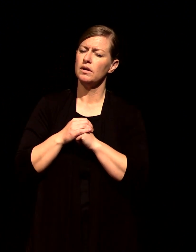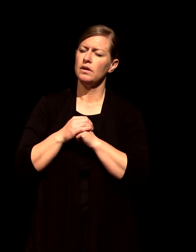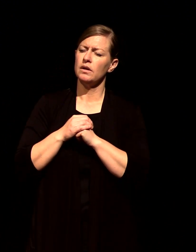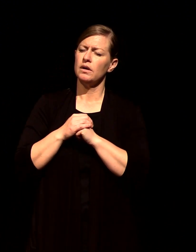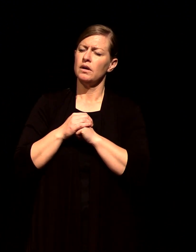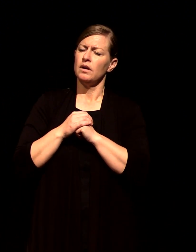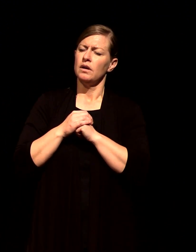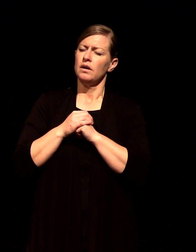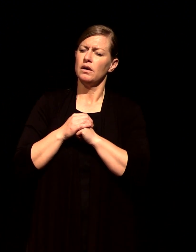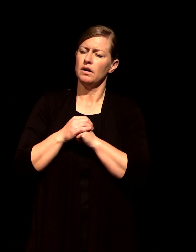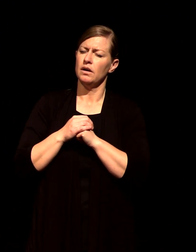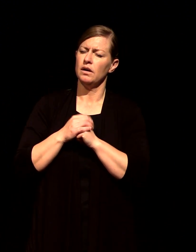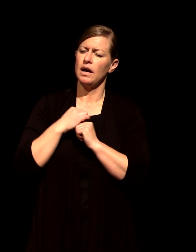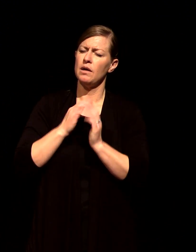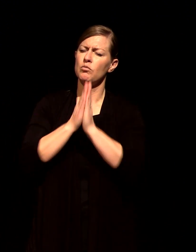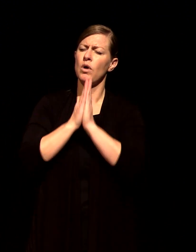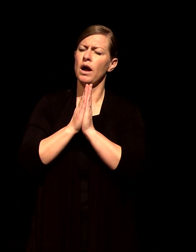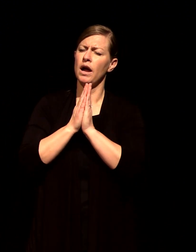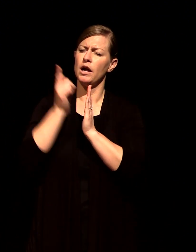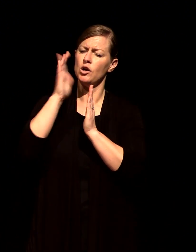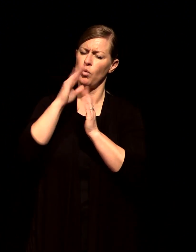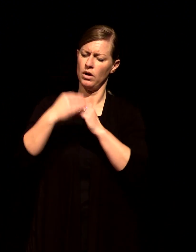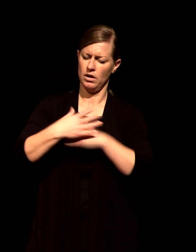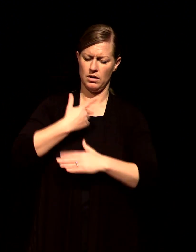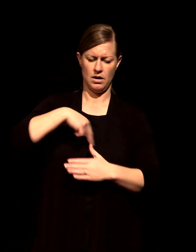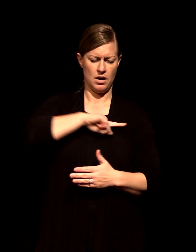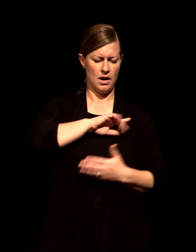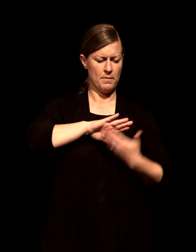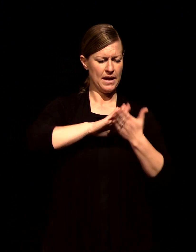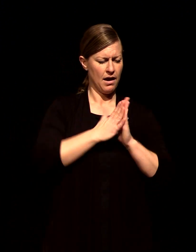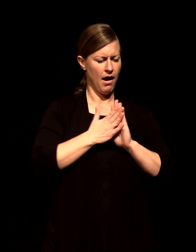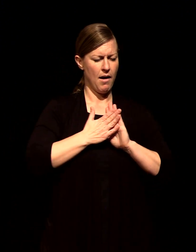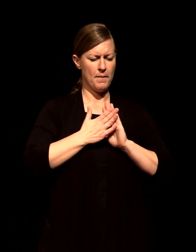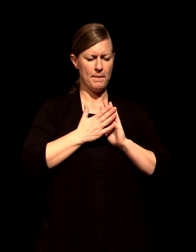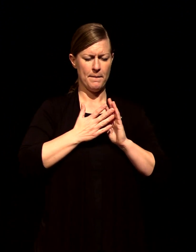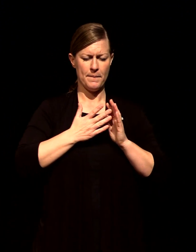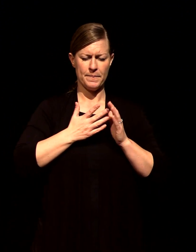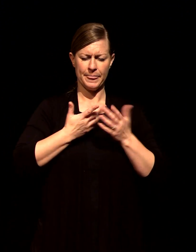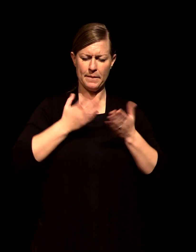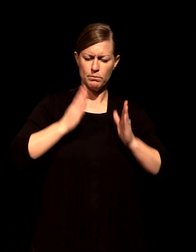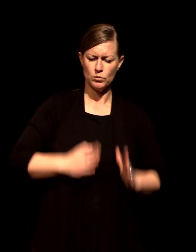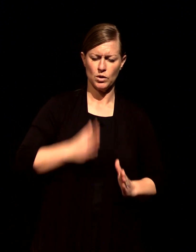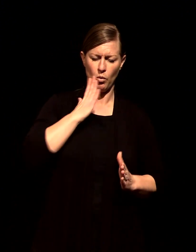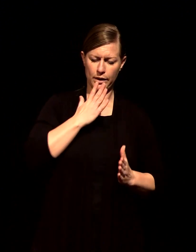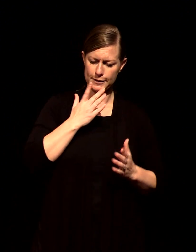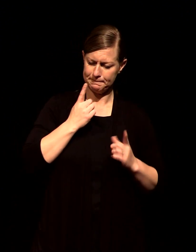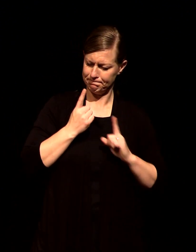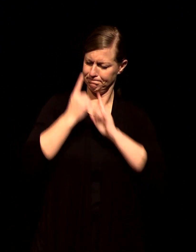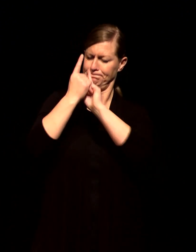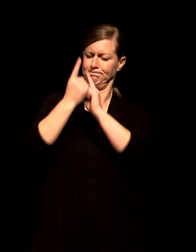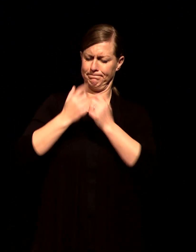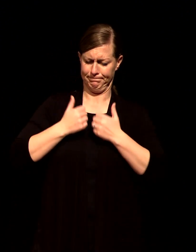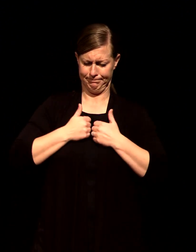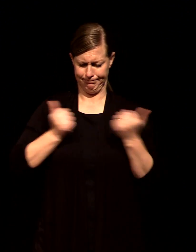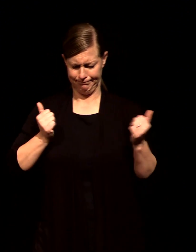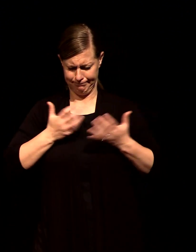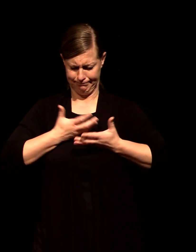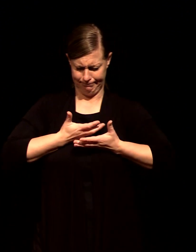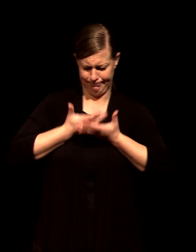ones who come to you with all of our brokenness that we would keep short accounts with you and I pray that your joy would spill over onto